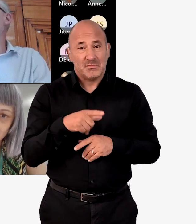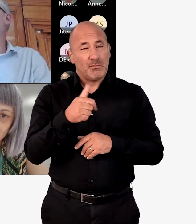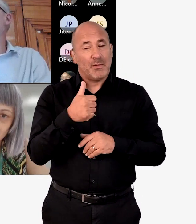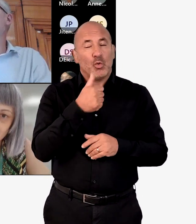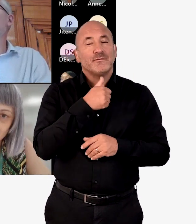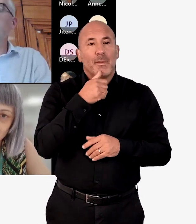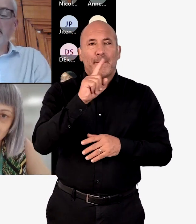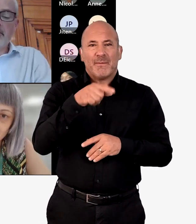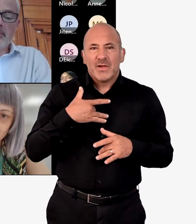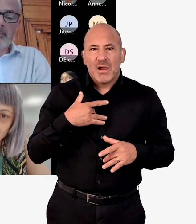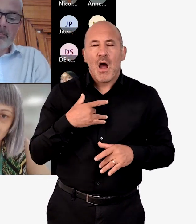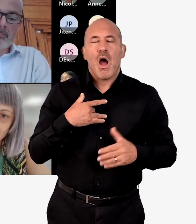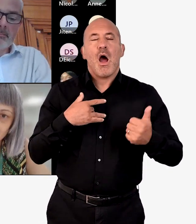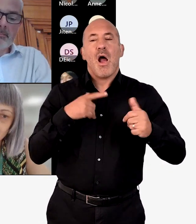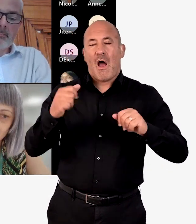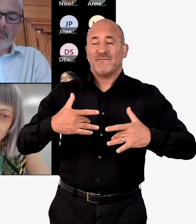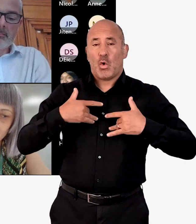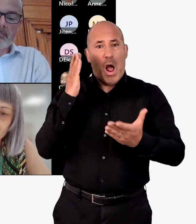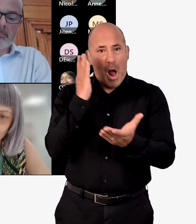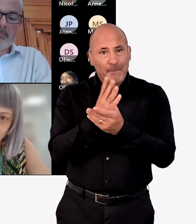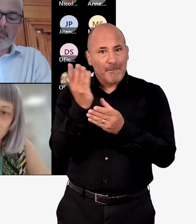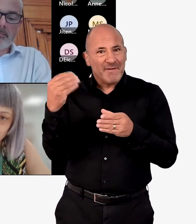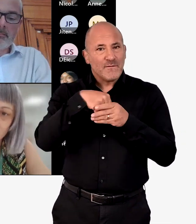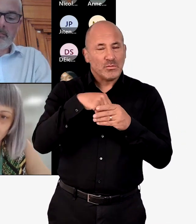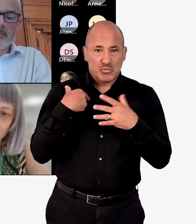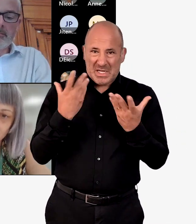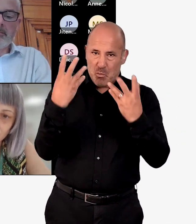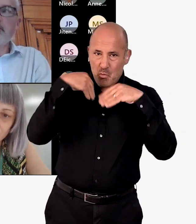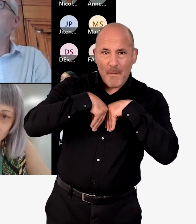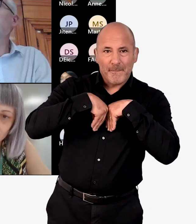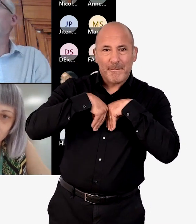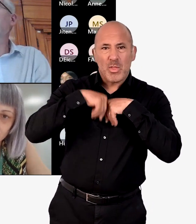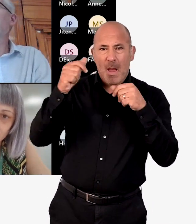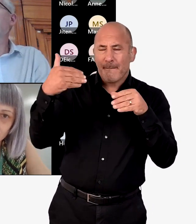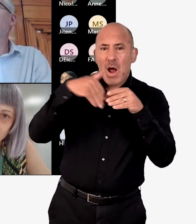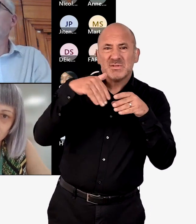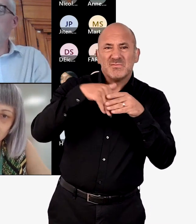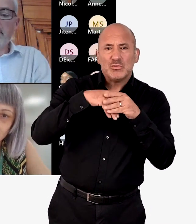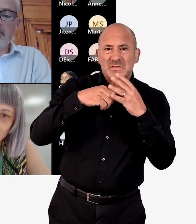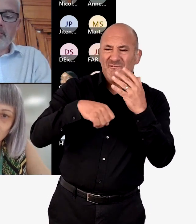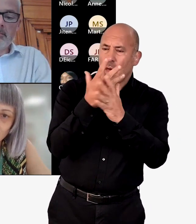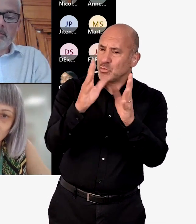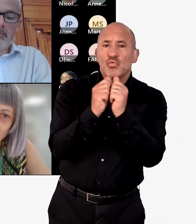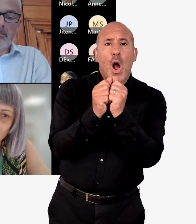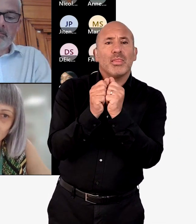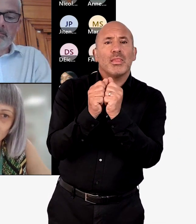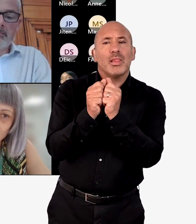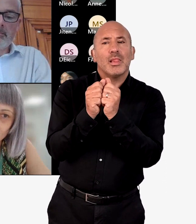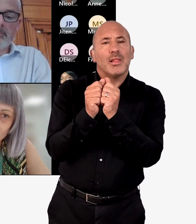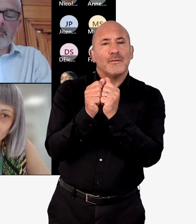I think this would help people feel like, you know, their voice really counted and that their participation in the development